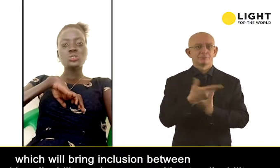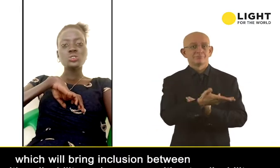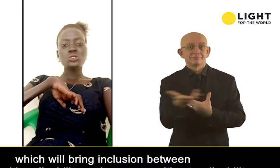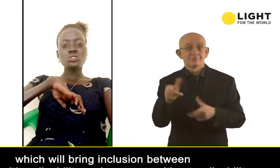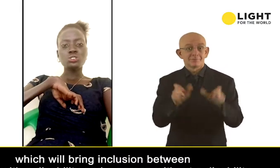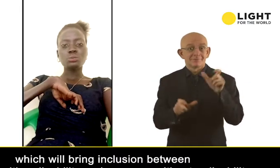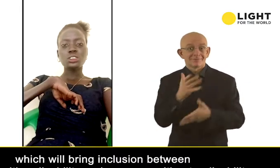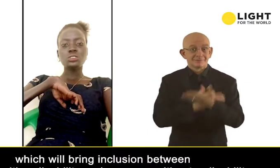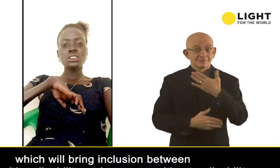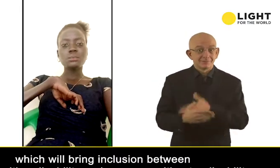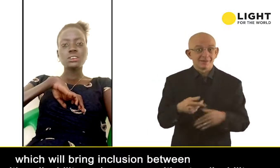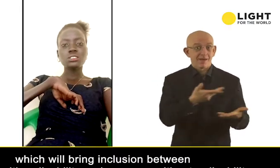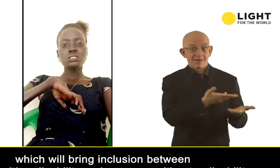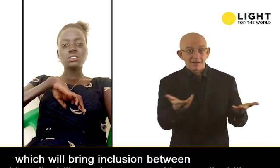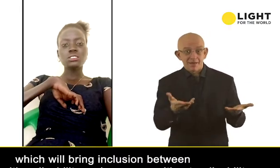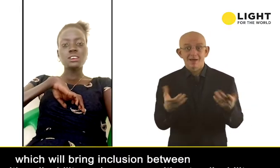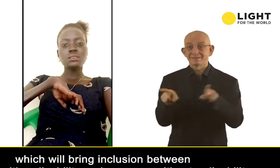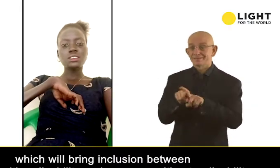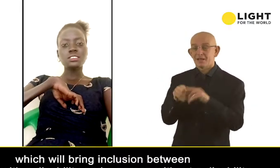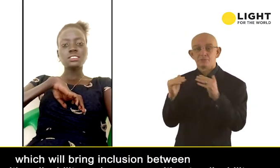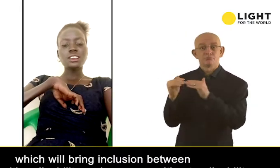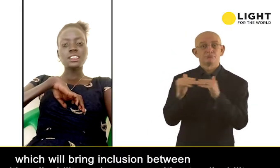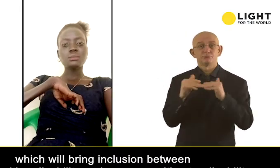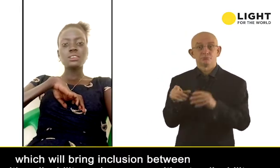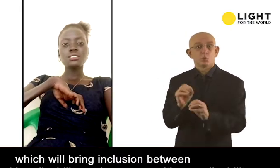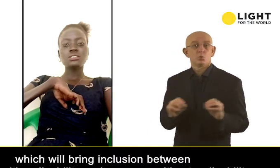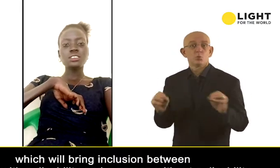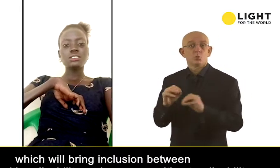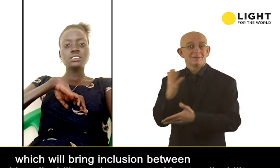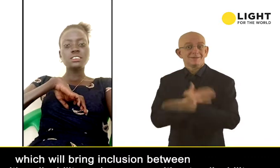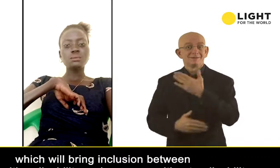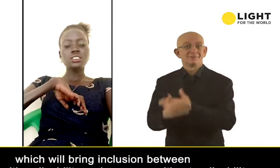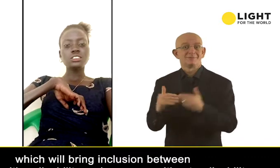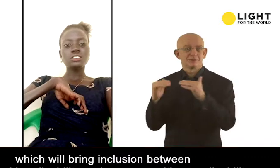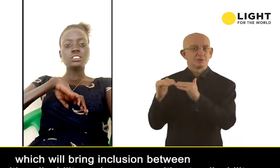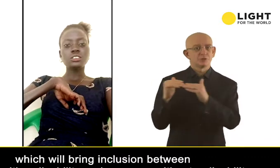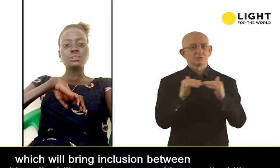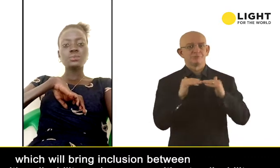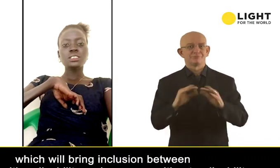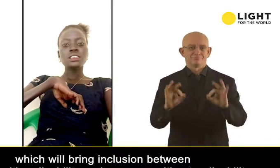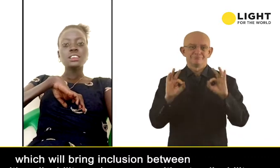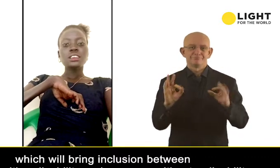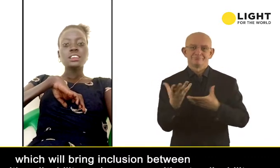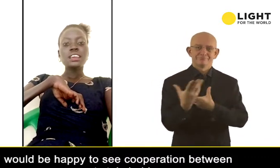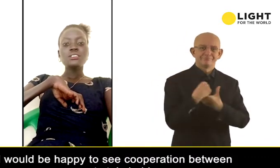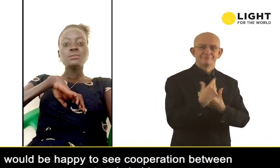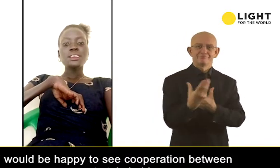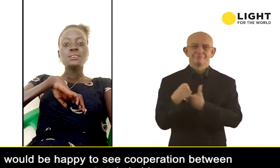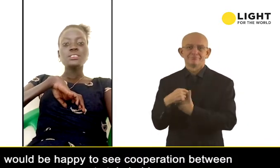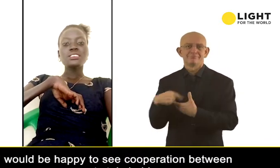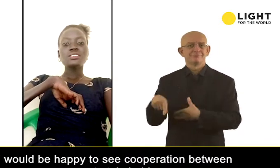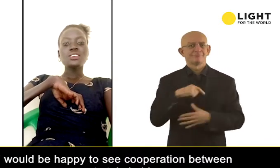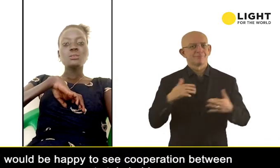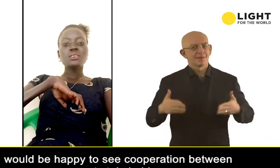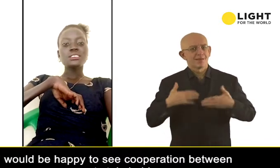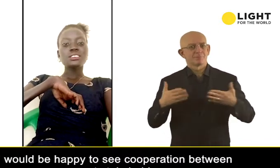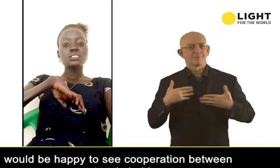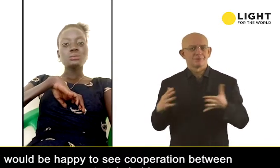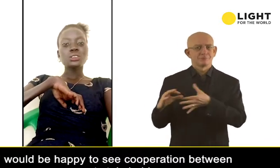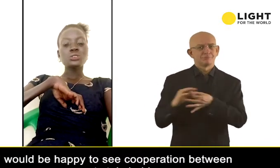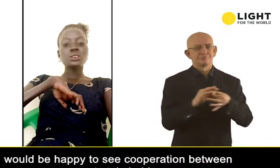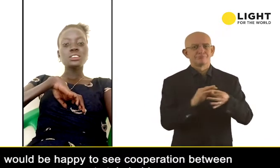inclusion between a person with disability and a person without disability. And I will be happy to see